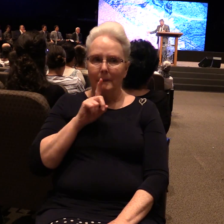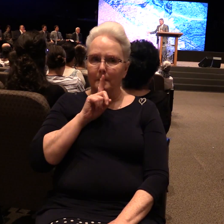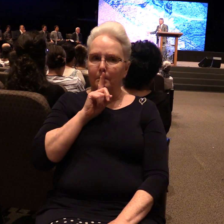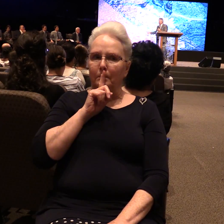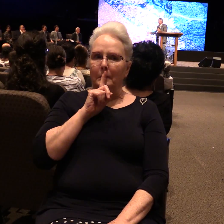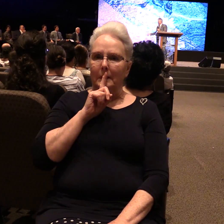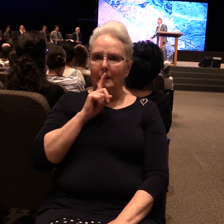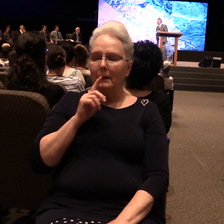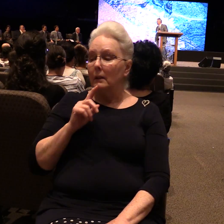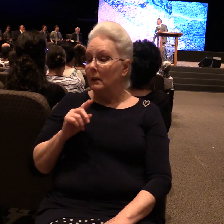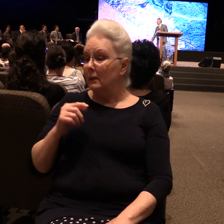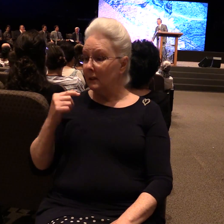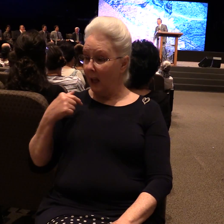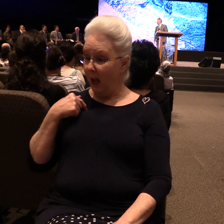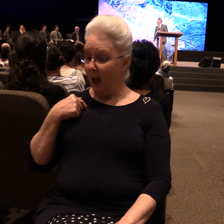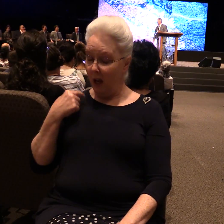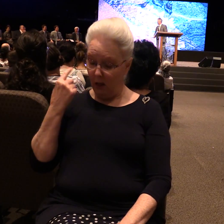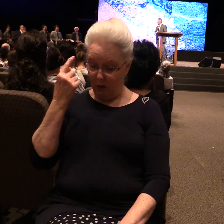Do I look fat?